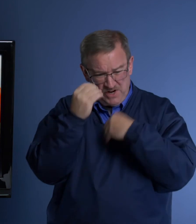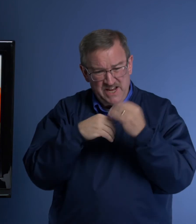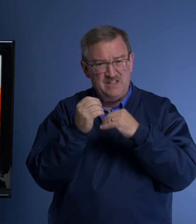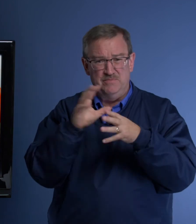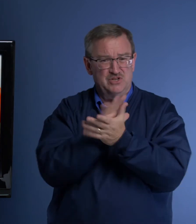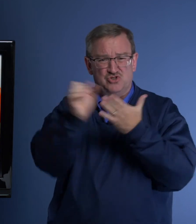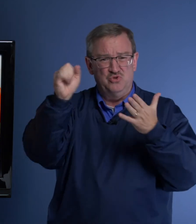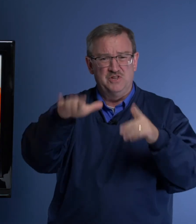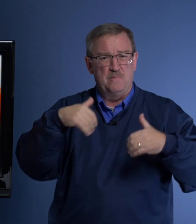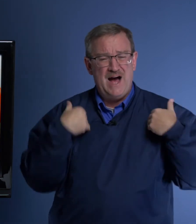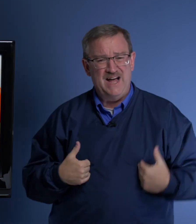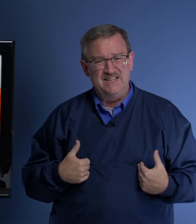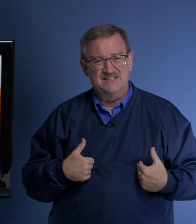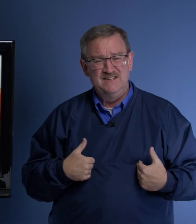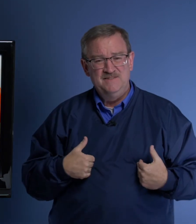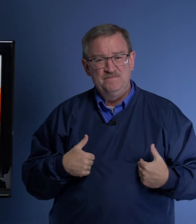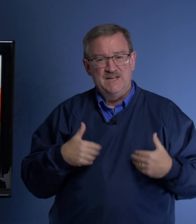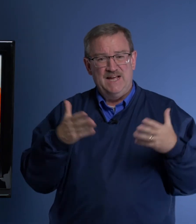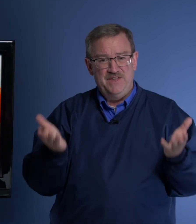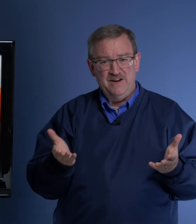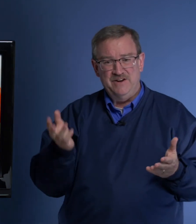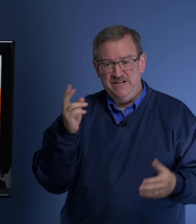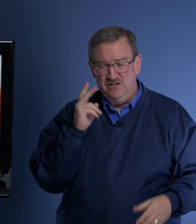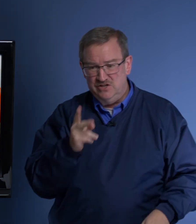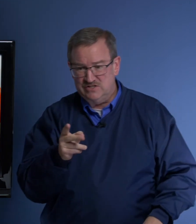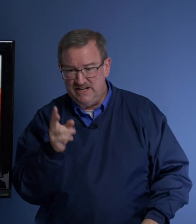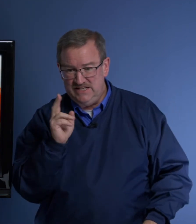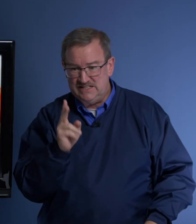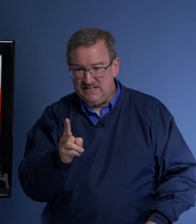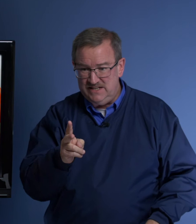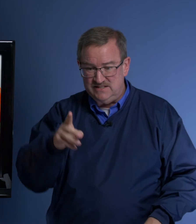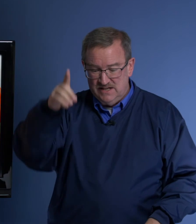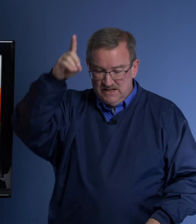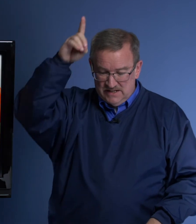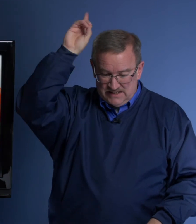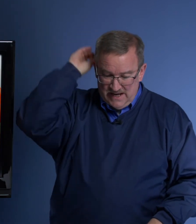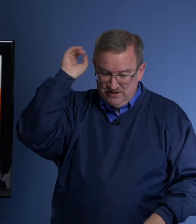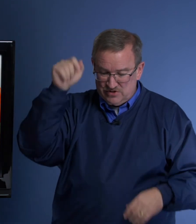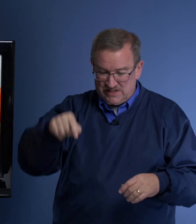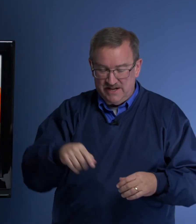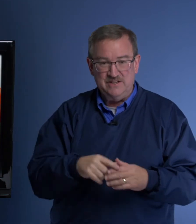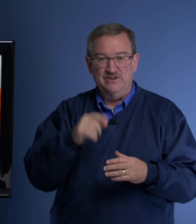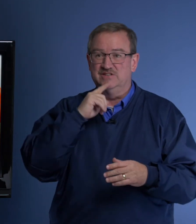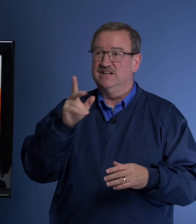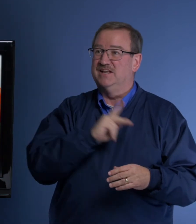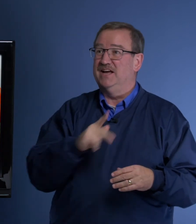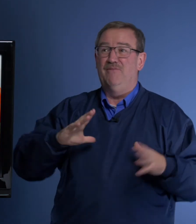would eat them and destroy their bodies. And there he looks and he sees Daniel standing there and he's saying, king, I'm